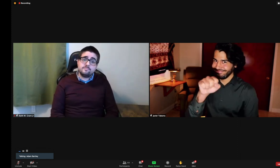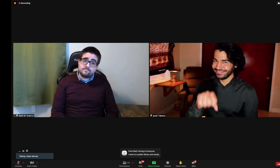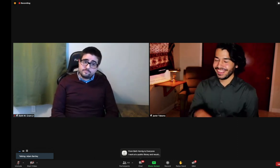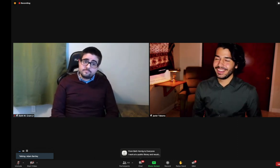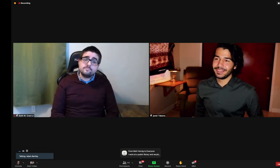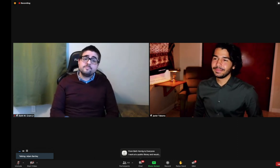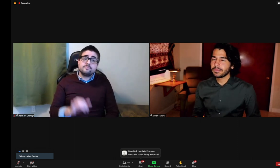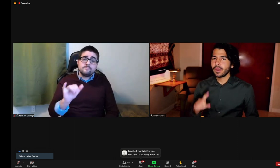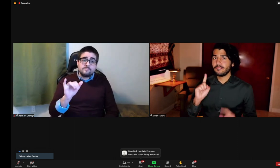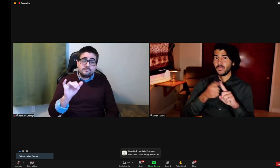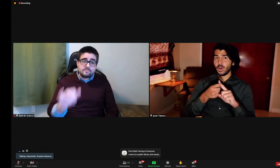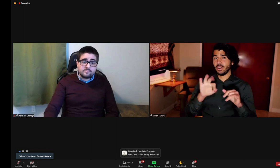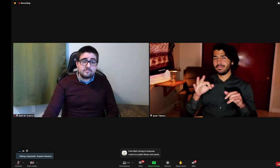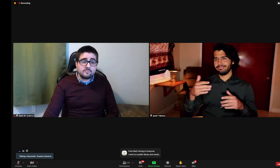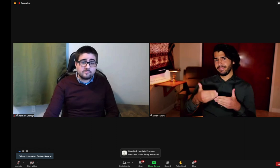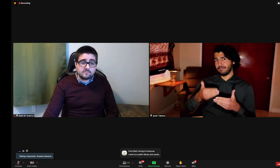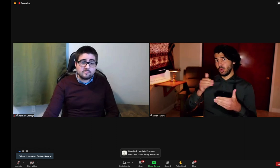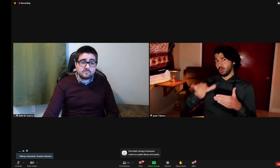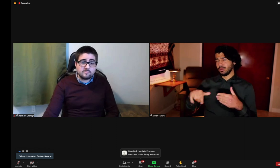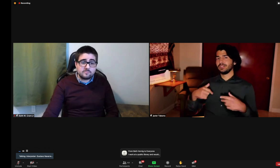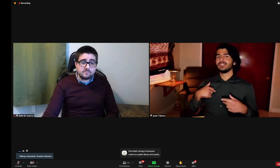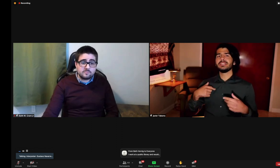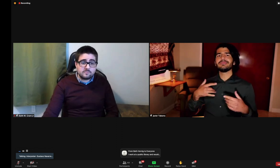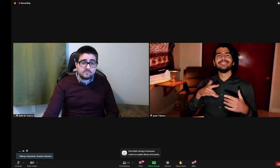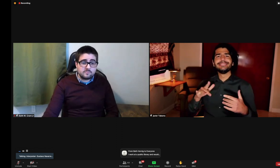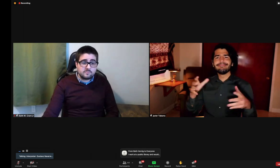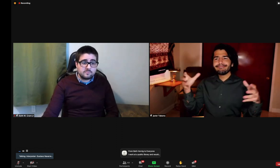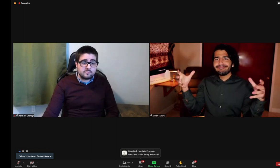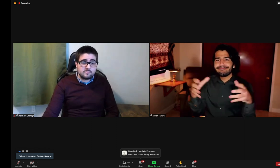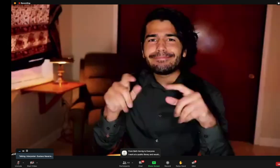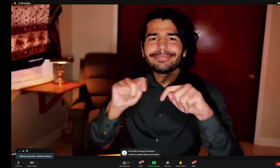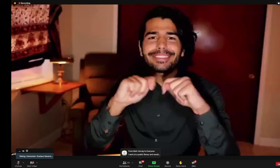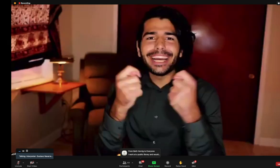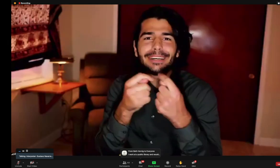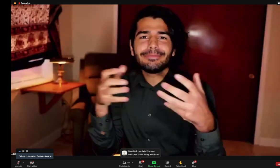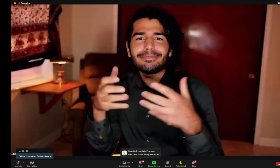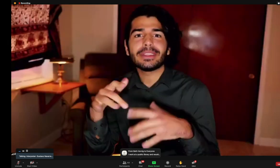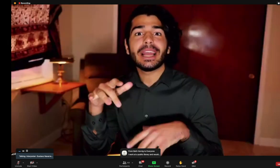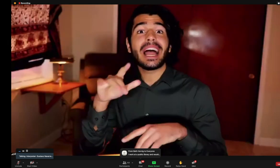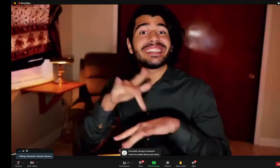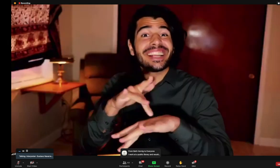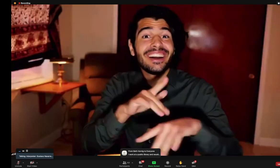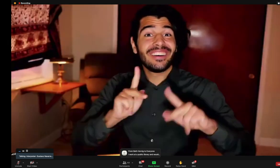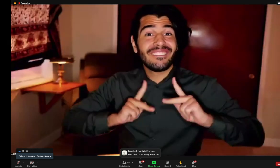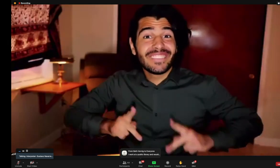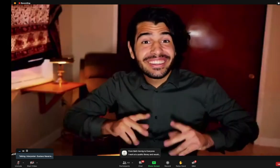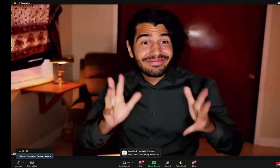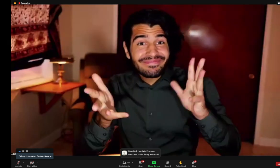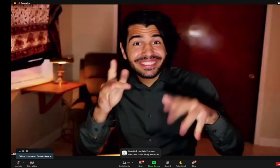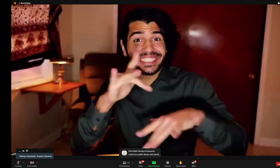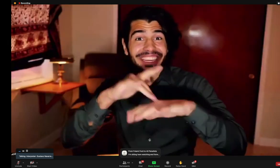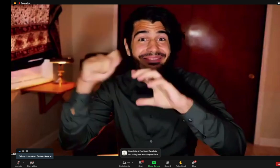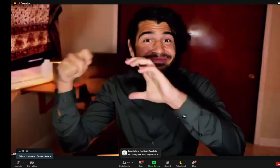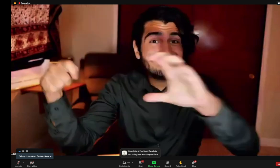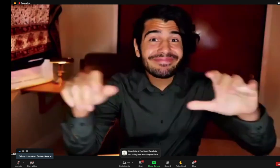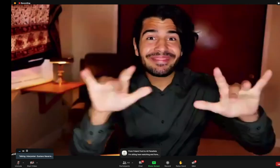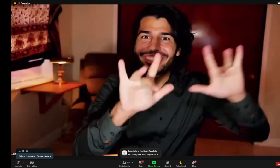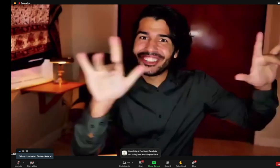Well, it was quite a change, if I may say so. Typically, in an in-person setting, we have access